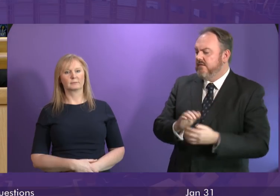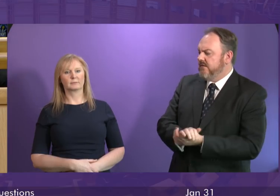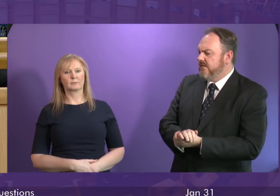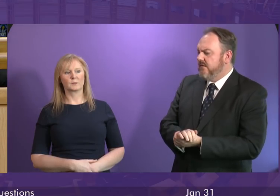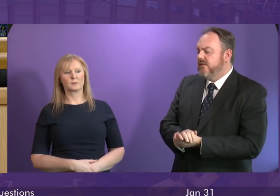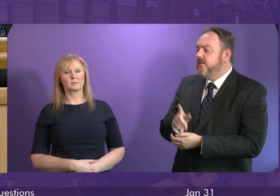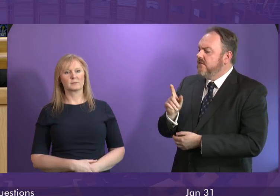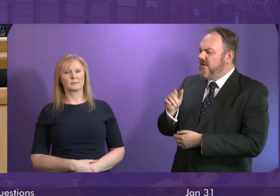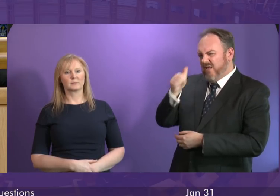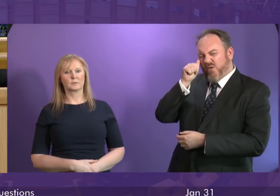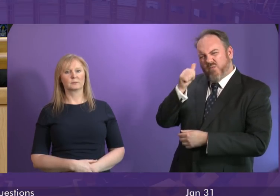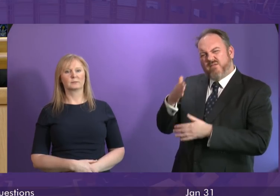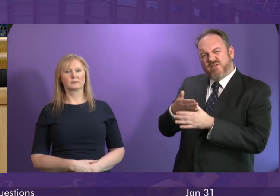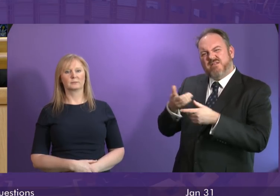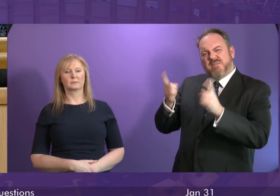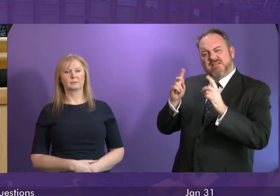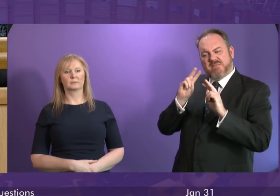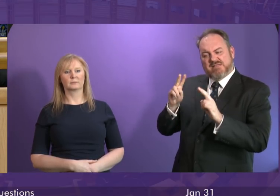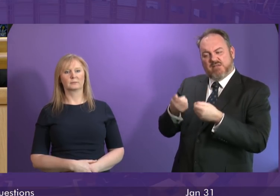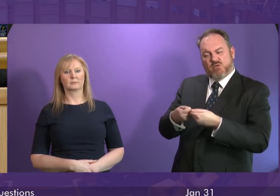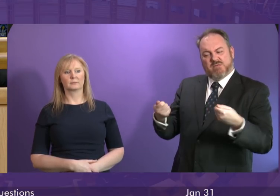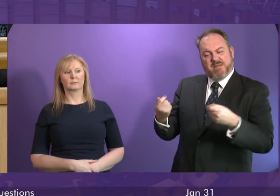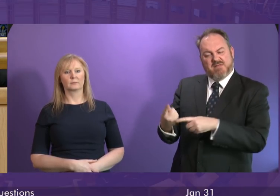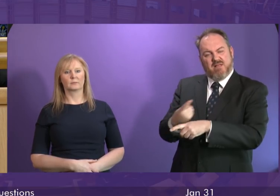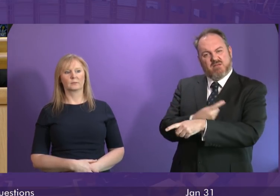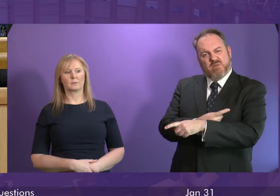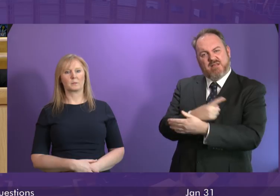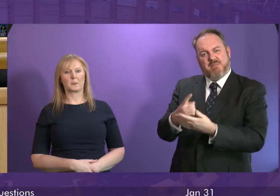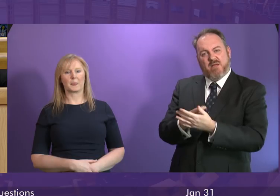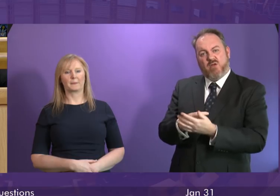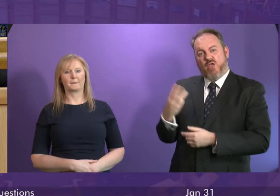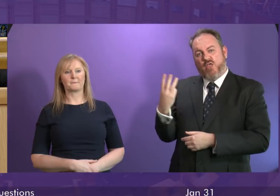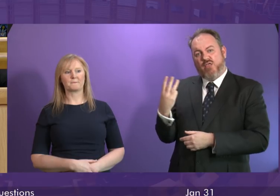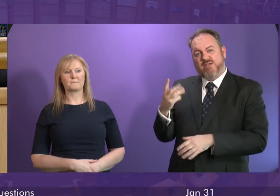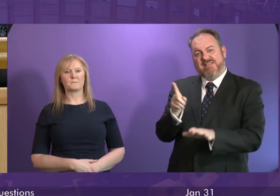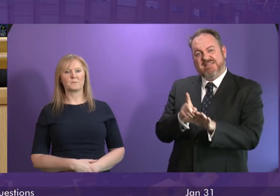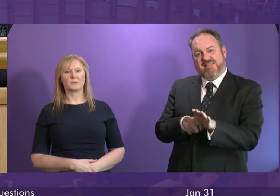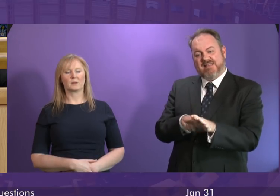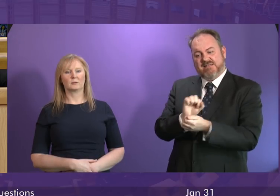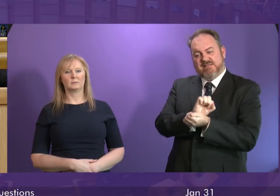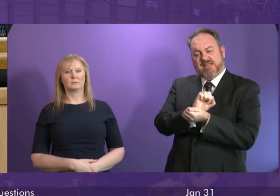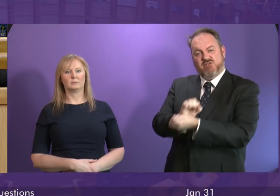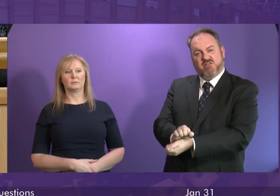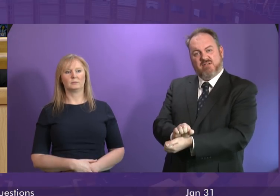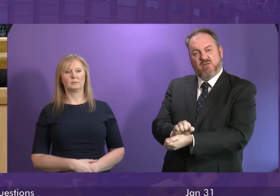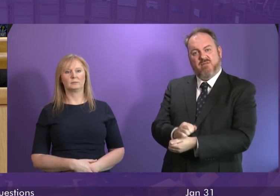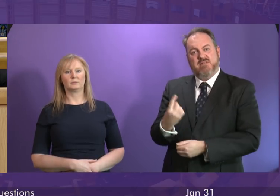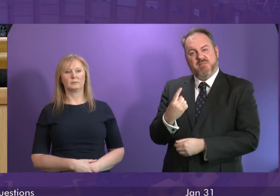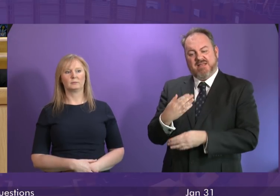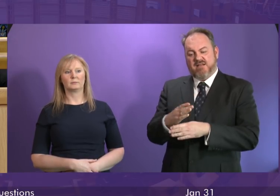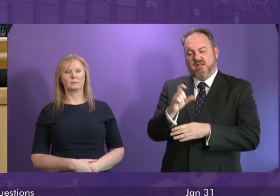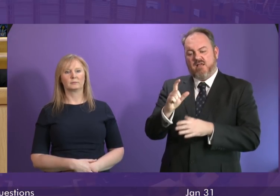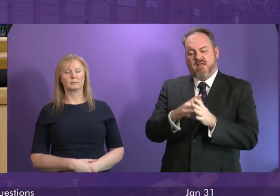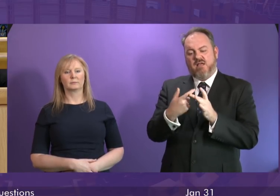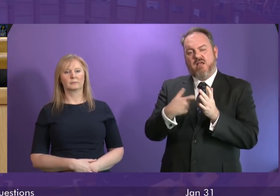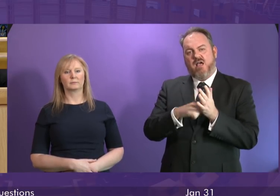sure the first minister will have seen last weekend's newspapers regarding the 13 year detention of Kyle Gibbon at Carstairs where it was quoted that